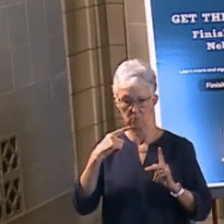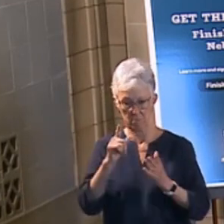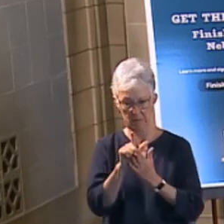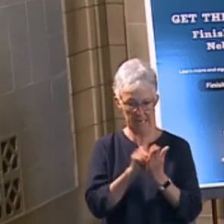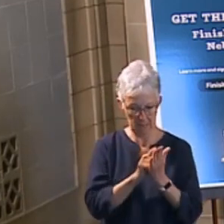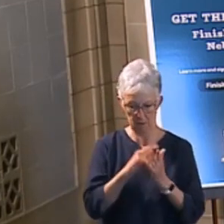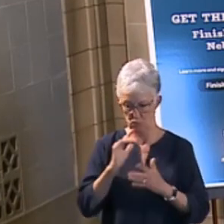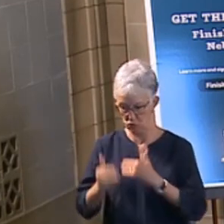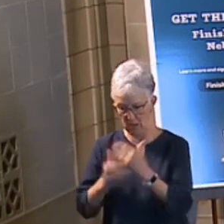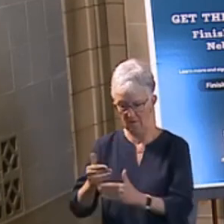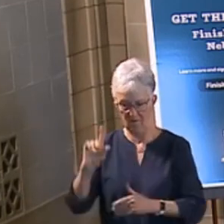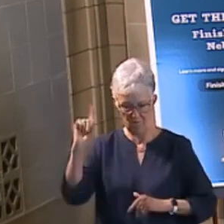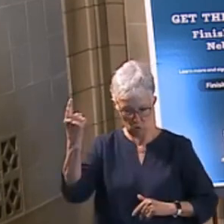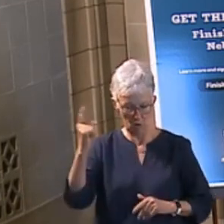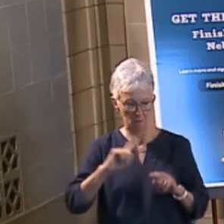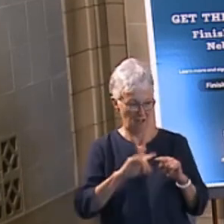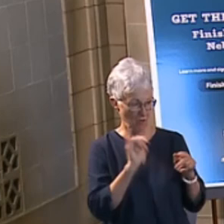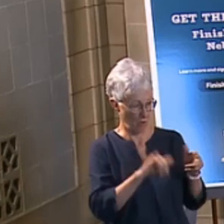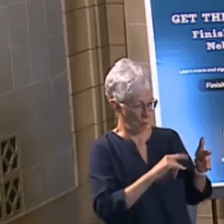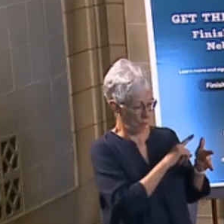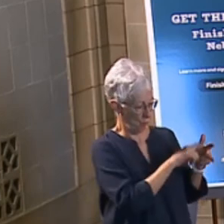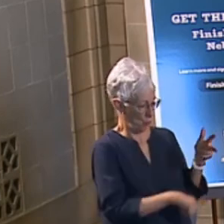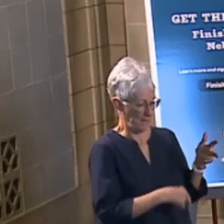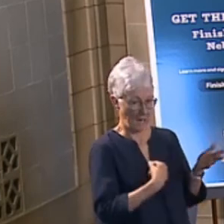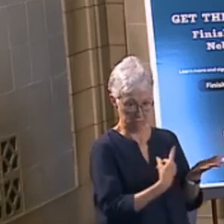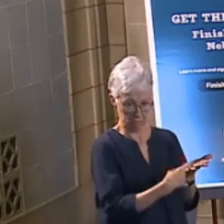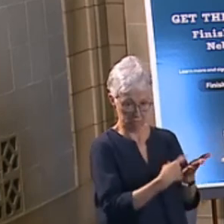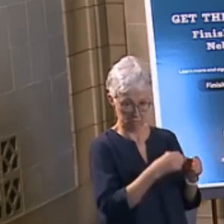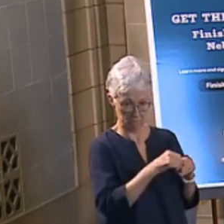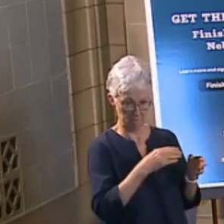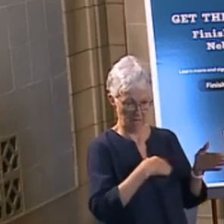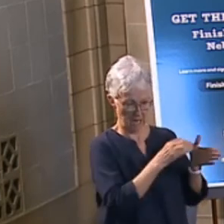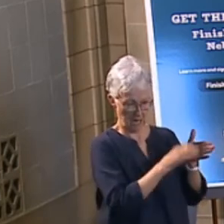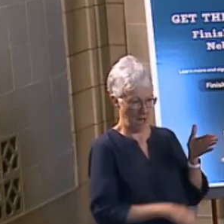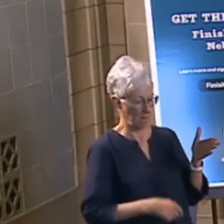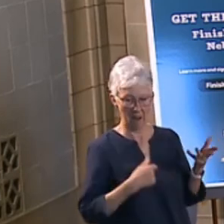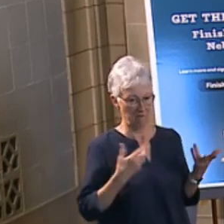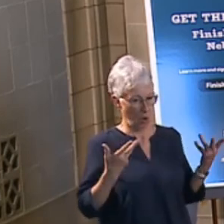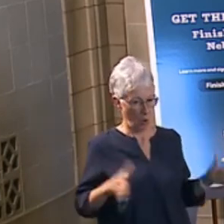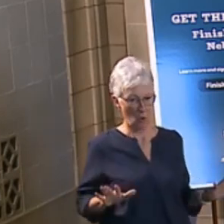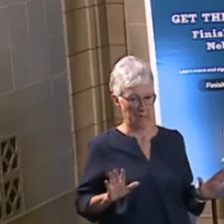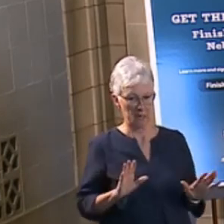the case of the three issues I talked about in my column, those were all things I'd weighed in on in the past.